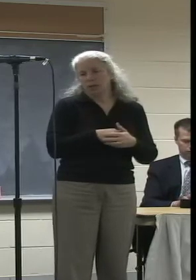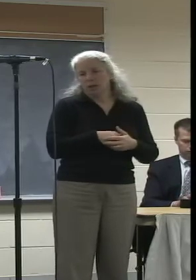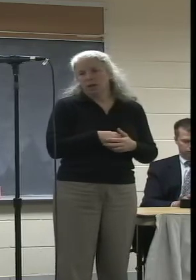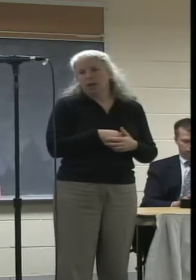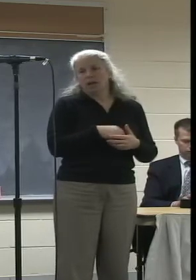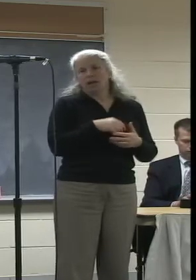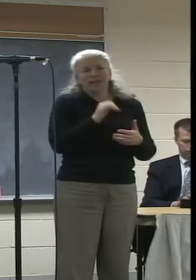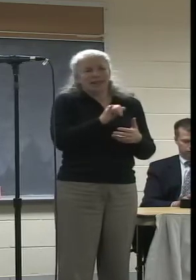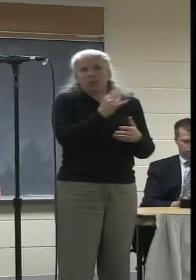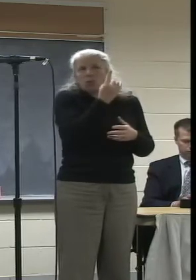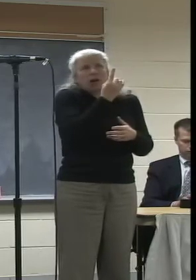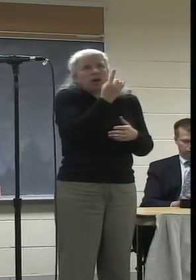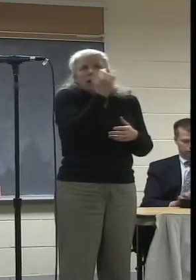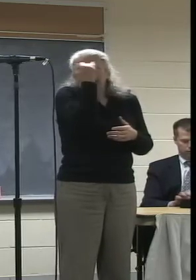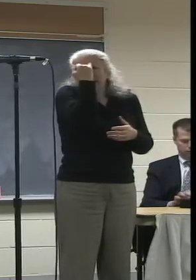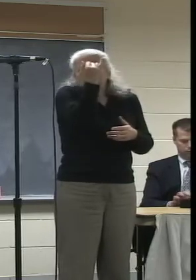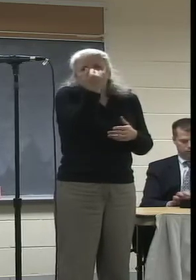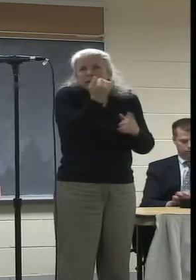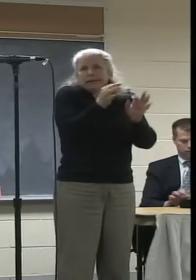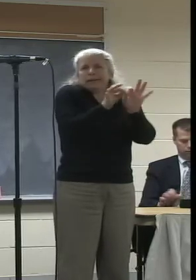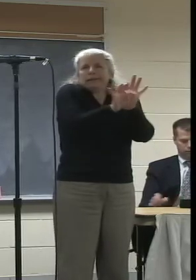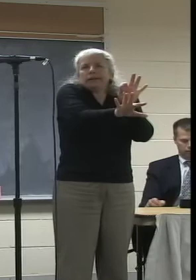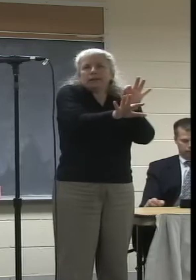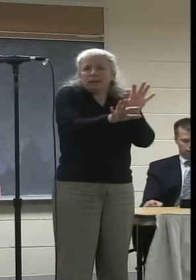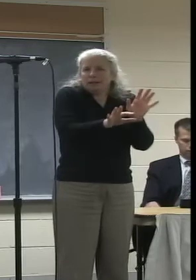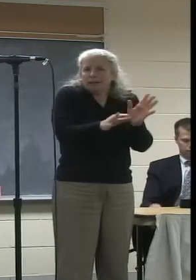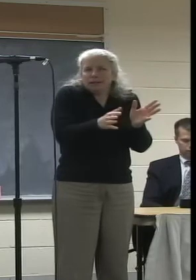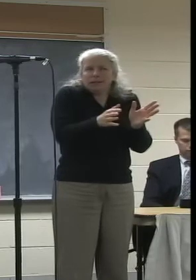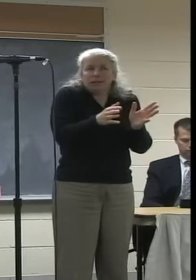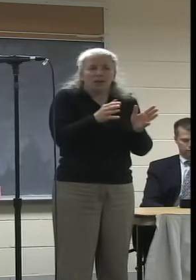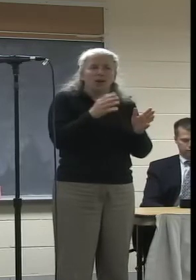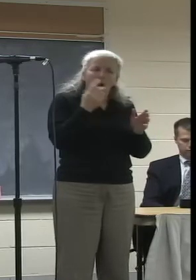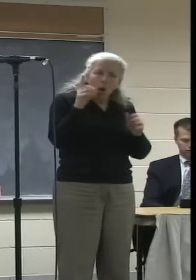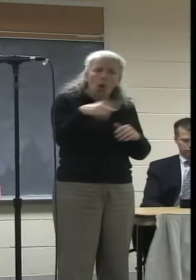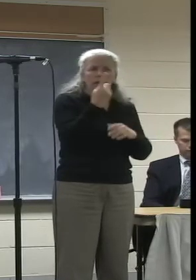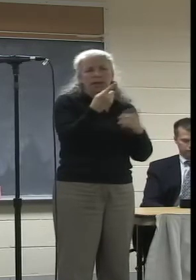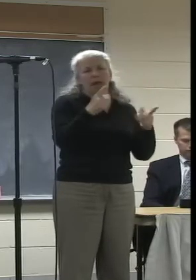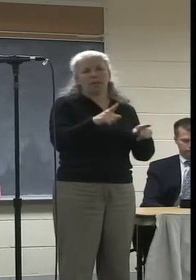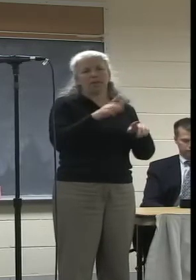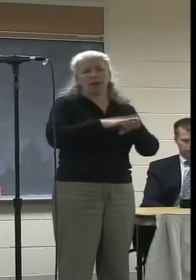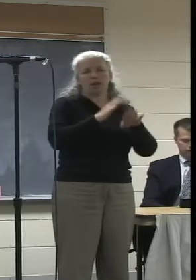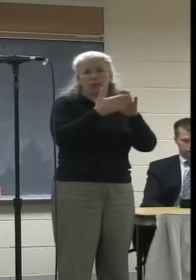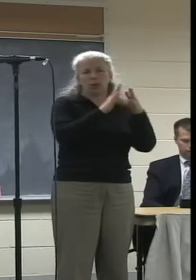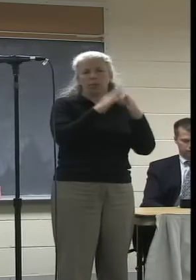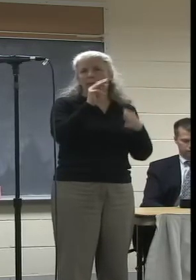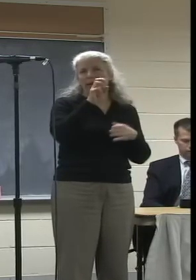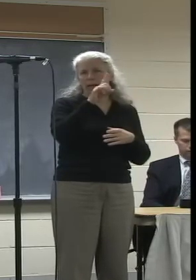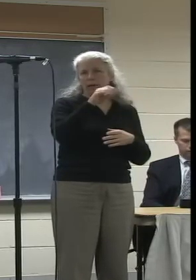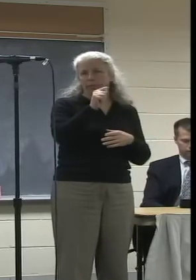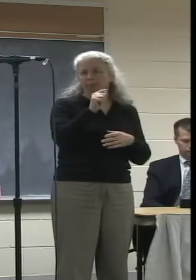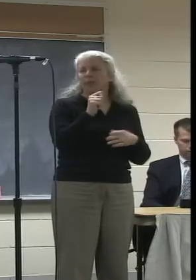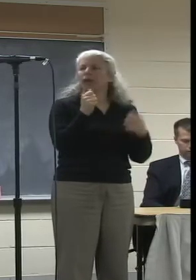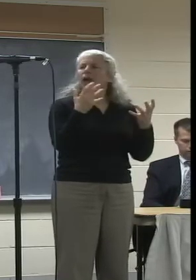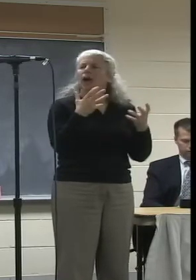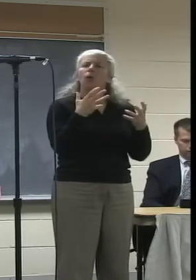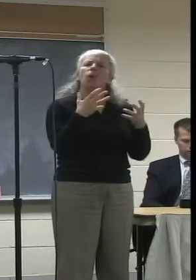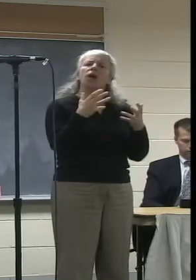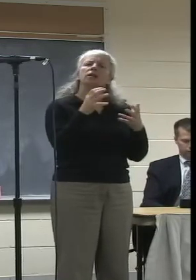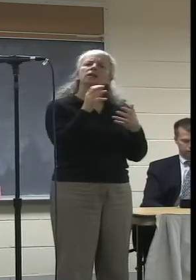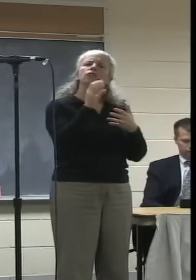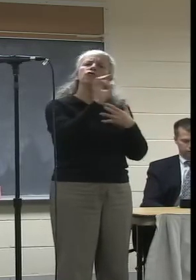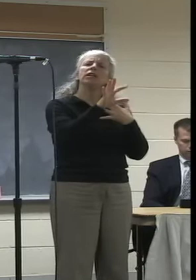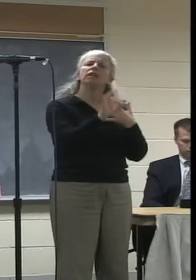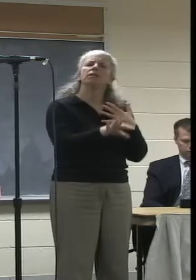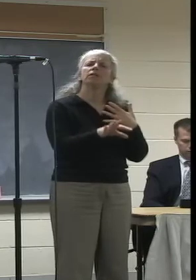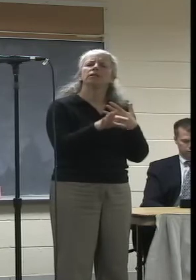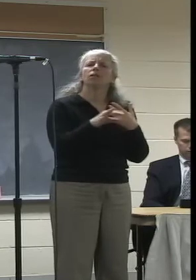noble piece of programming that can only happen on community media. And I just want to read you a couple of responses